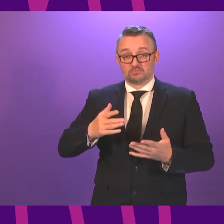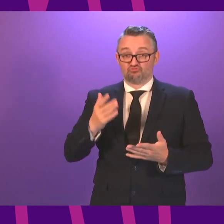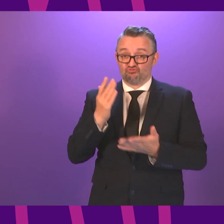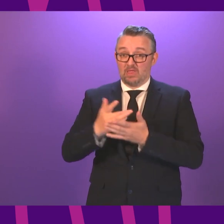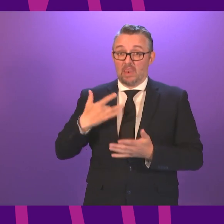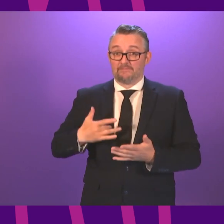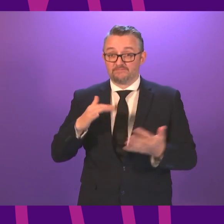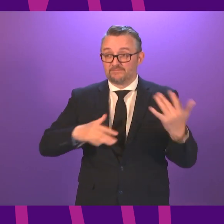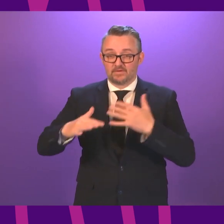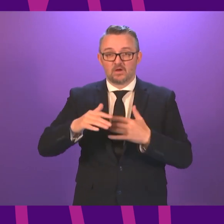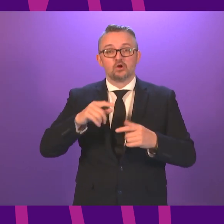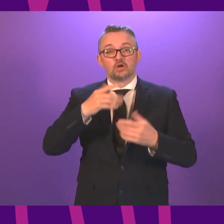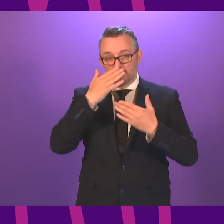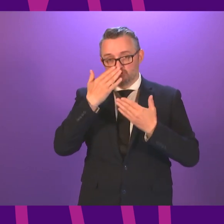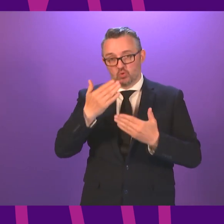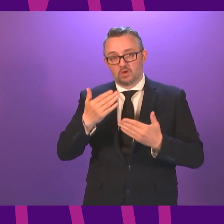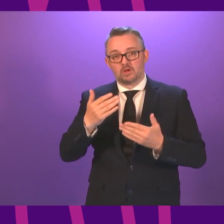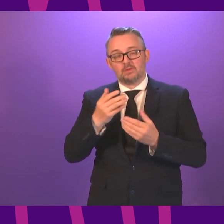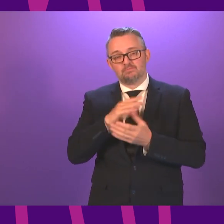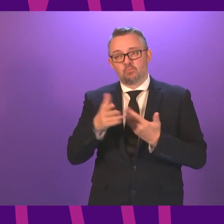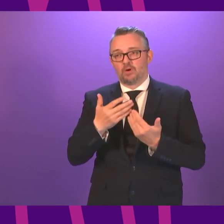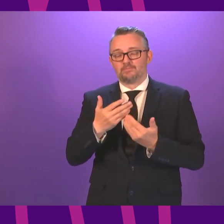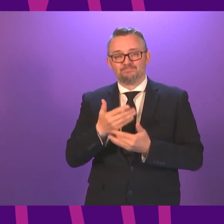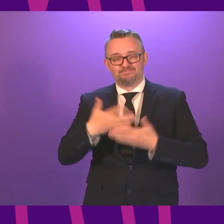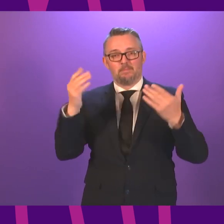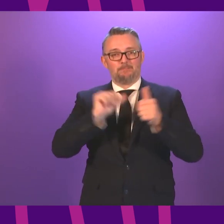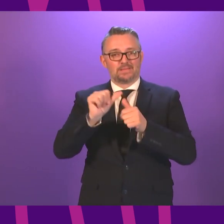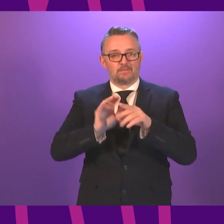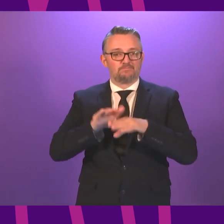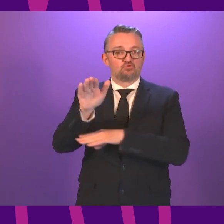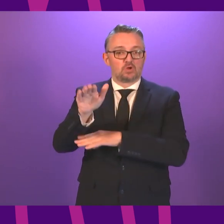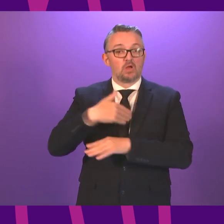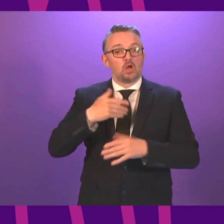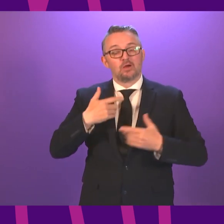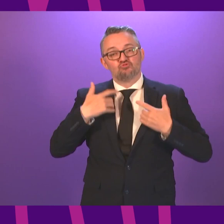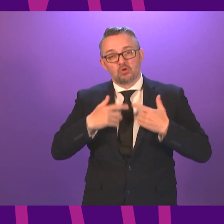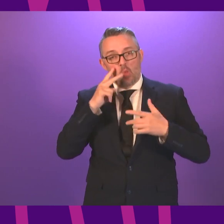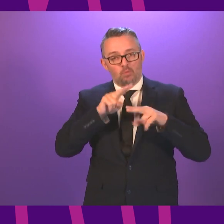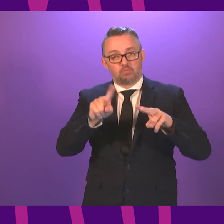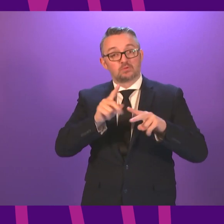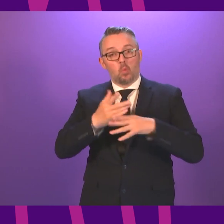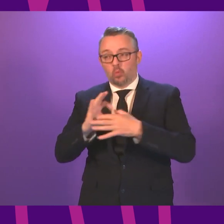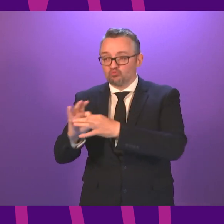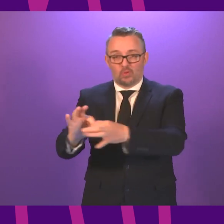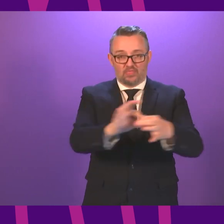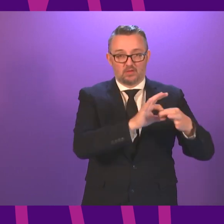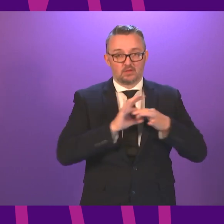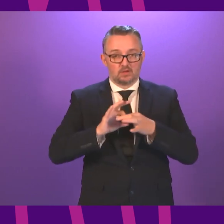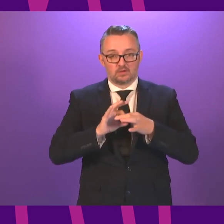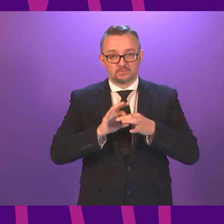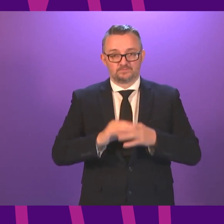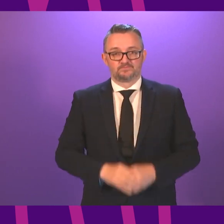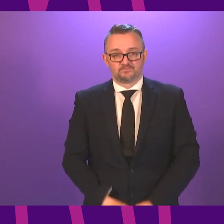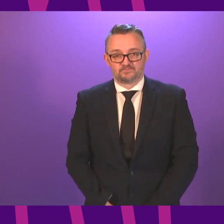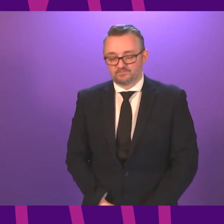it also shows the way to a brighter tomorrow. I look forward to working across this chamber as we get on with the job of delivering